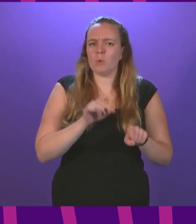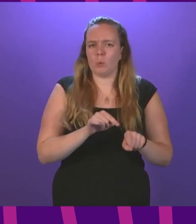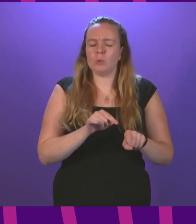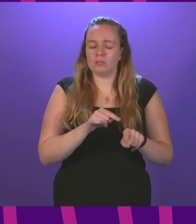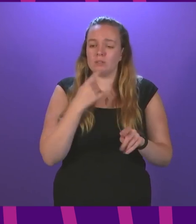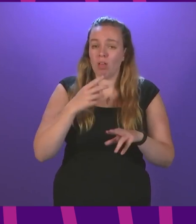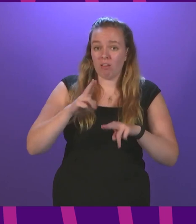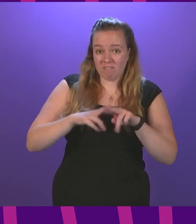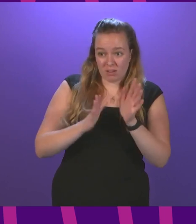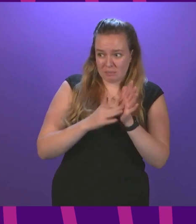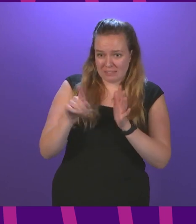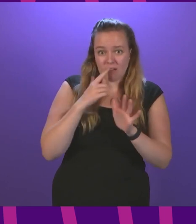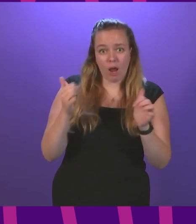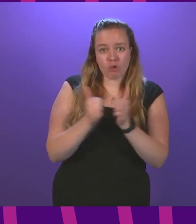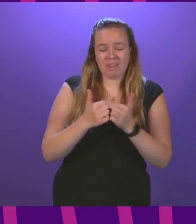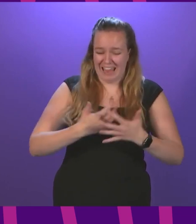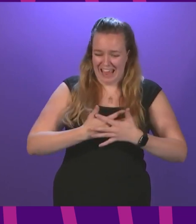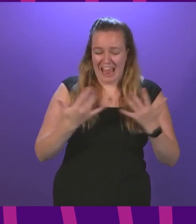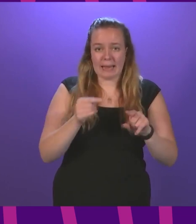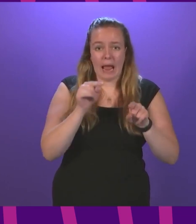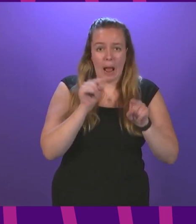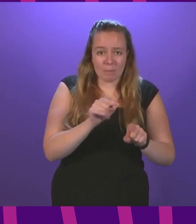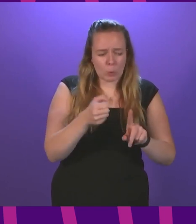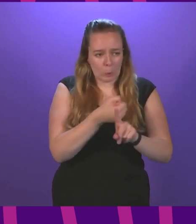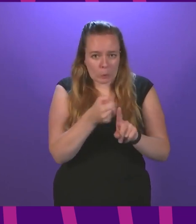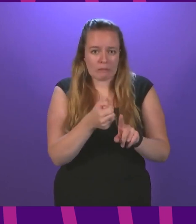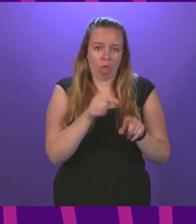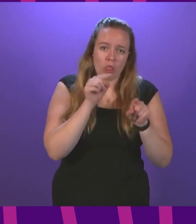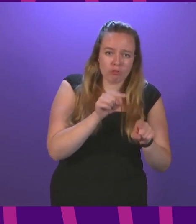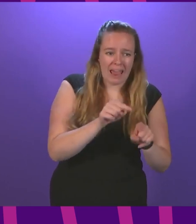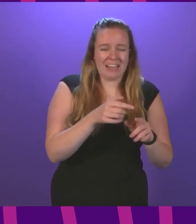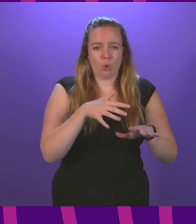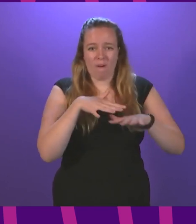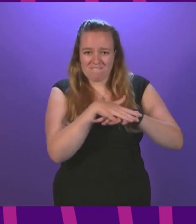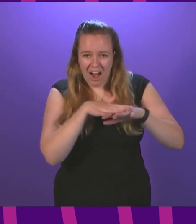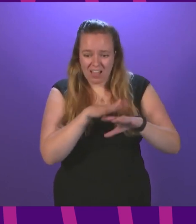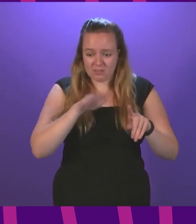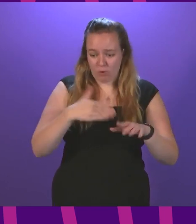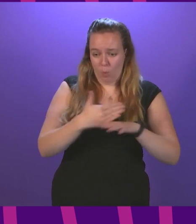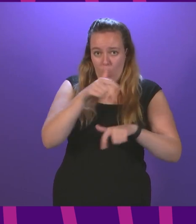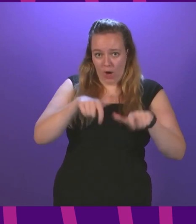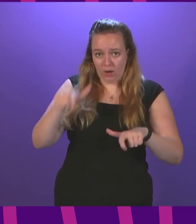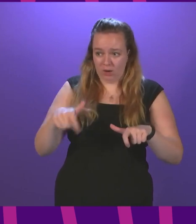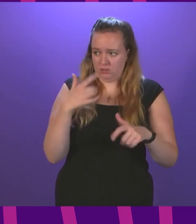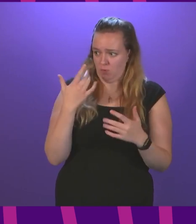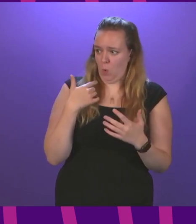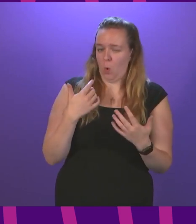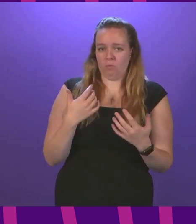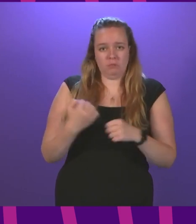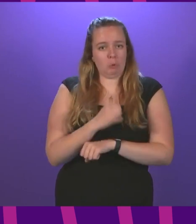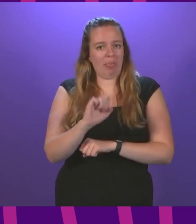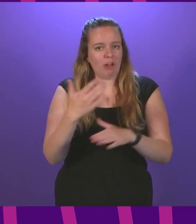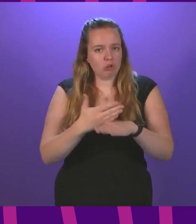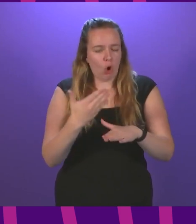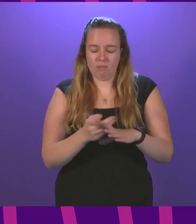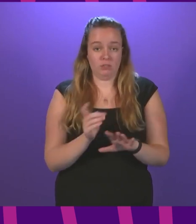the first minister agree that any form of abuse threats or violence faced by workers as a result of simply doing their job is